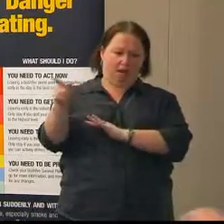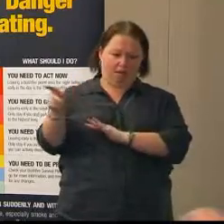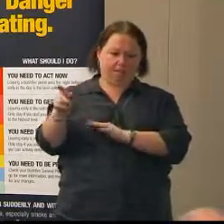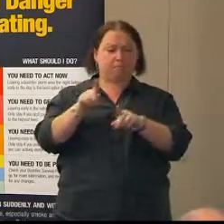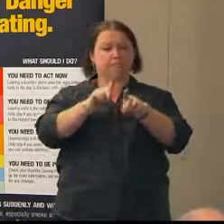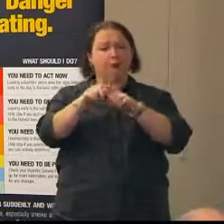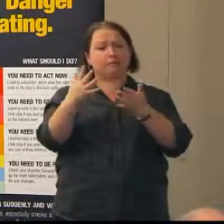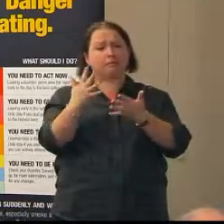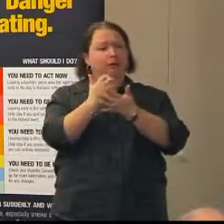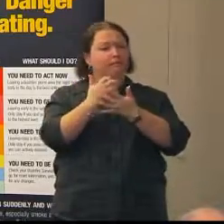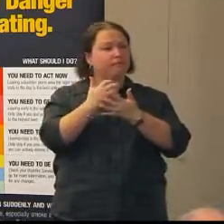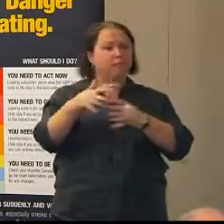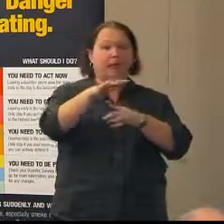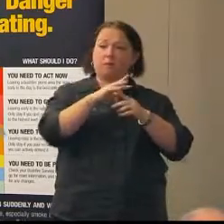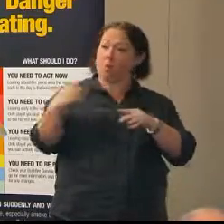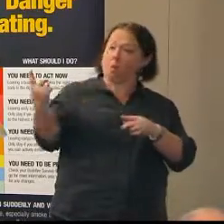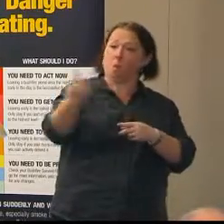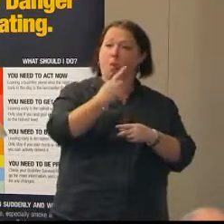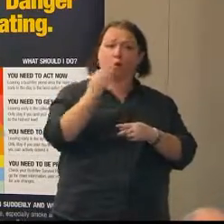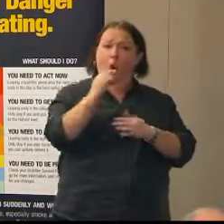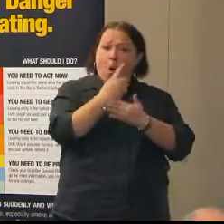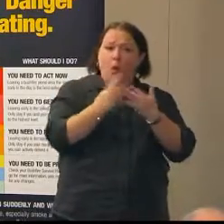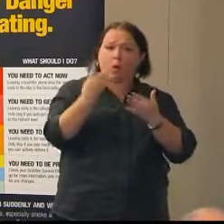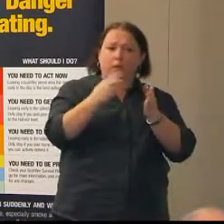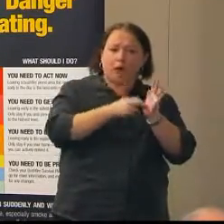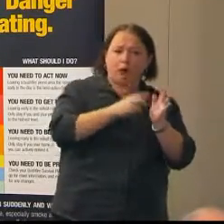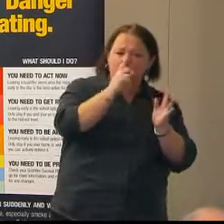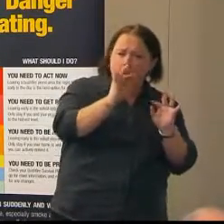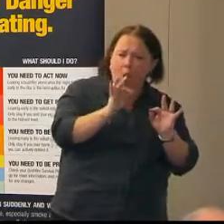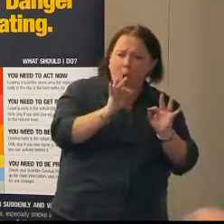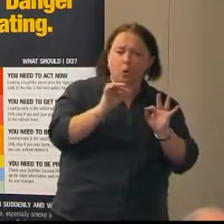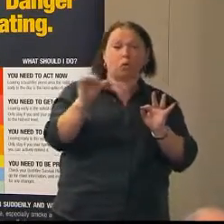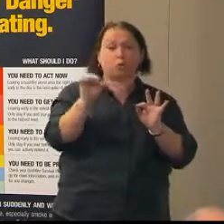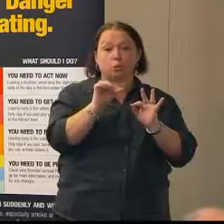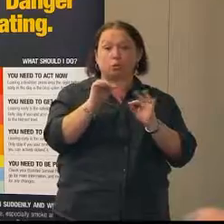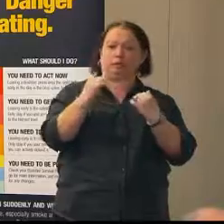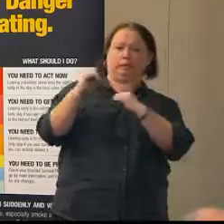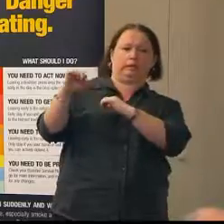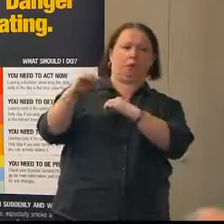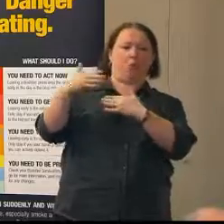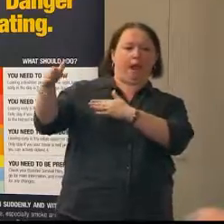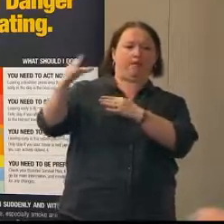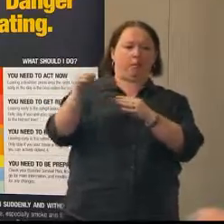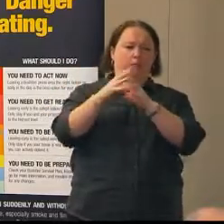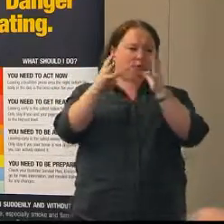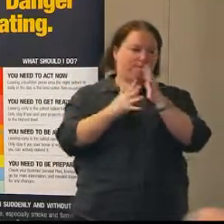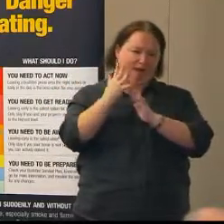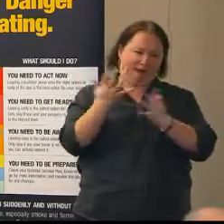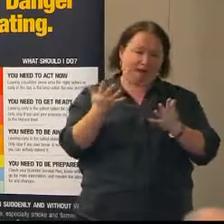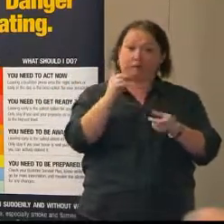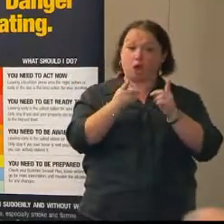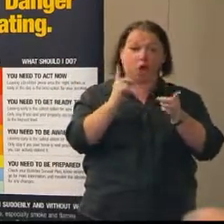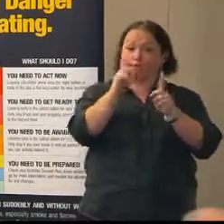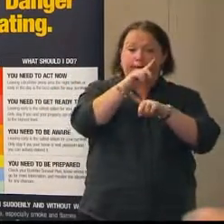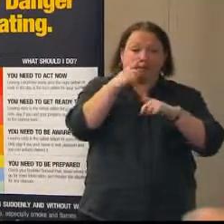safest place for all of us, not just vulnerable people, is to be nowhere near a bushfire. Now that's not always possible